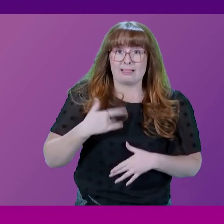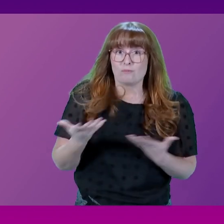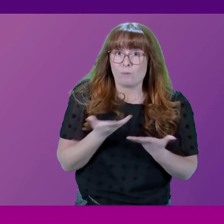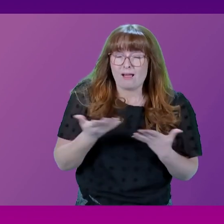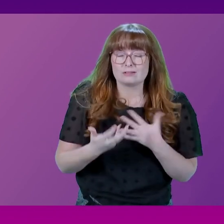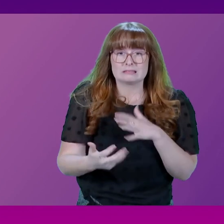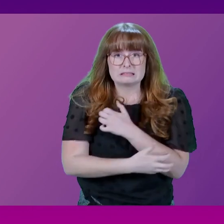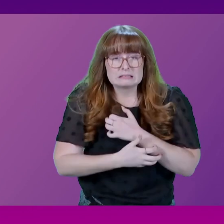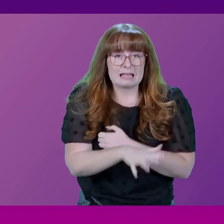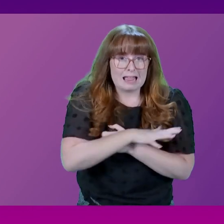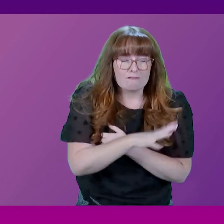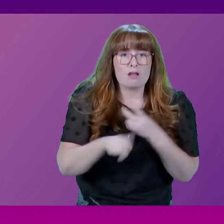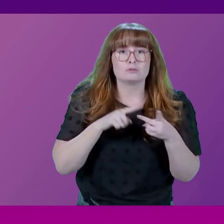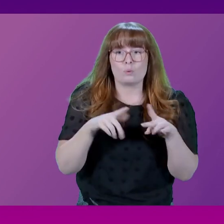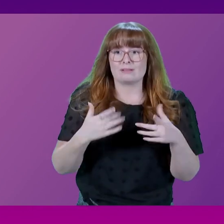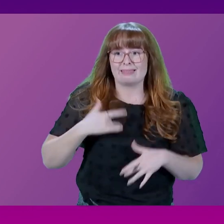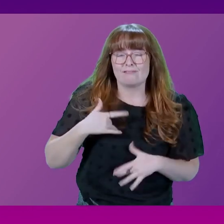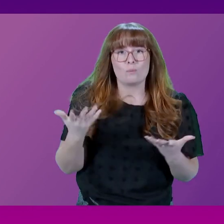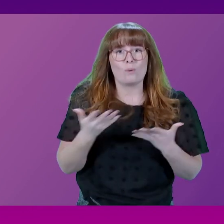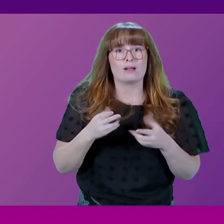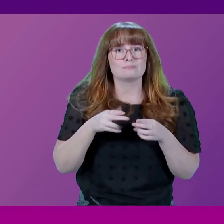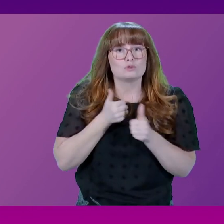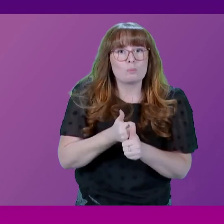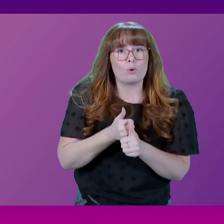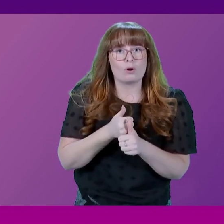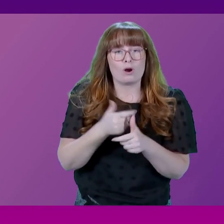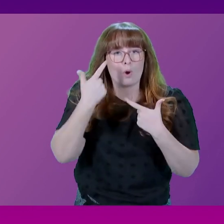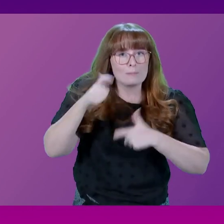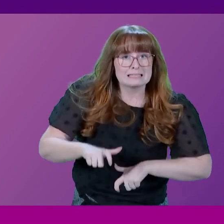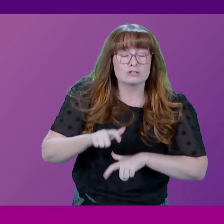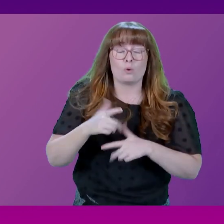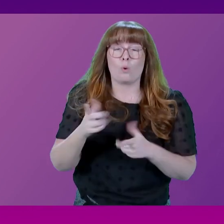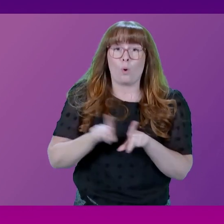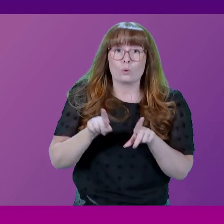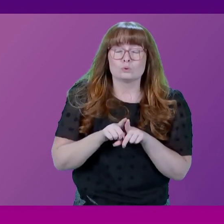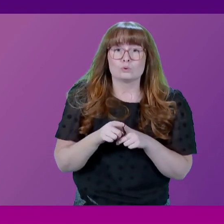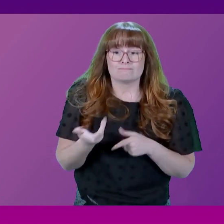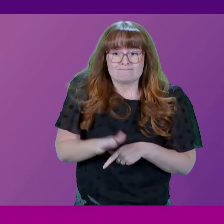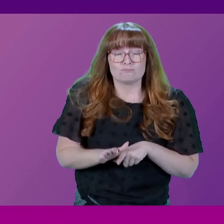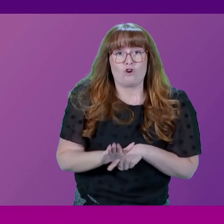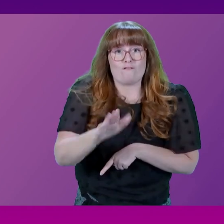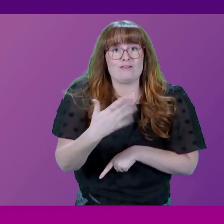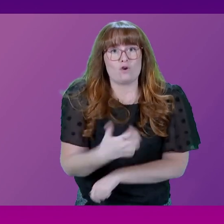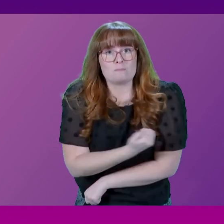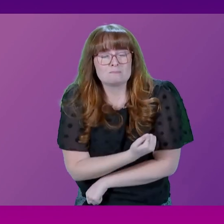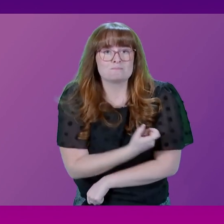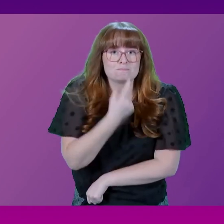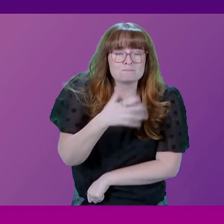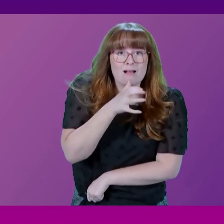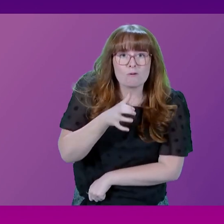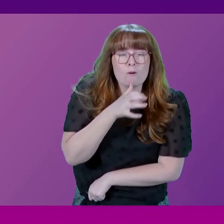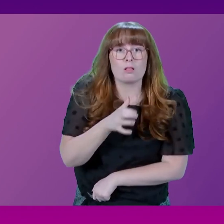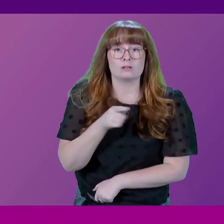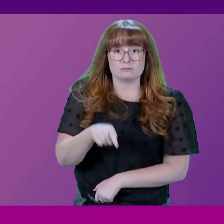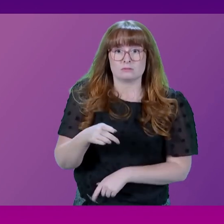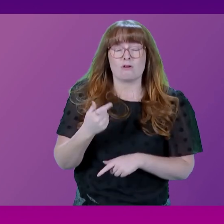homelessness or are living in supported accommodation and in recovery from addiction. Whereas intimate partner abuse was the highest amongst